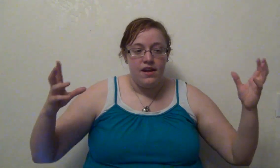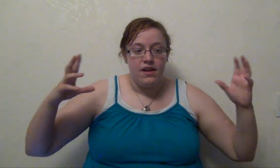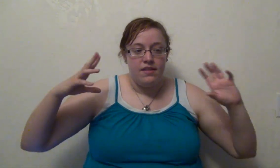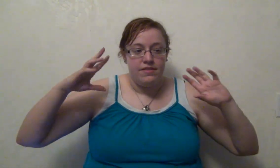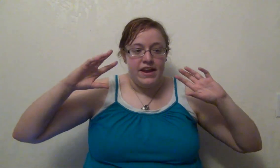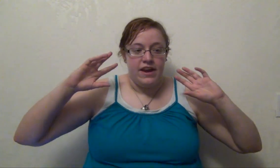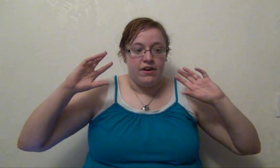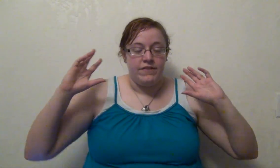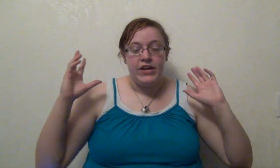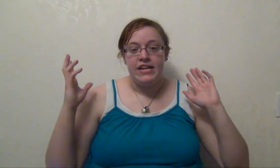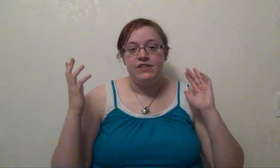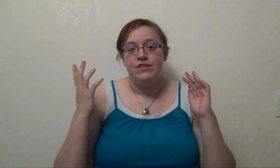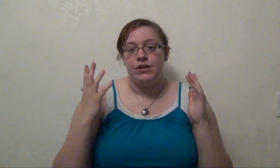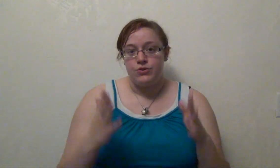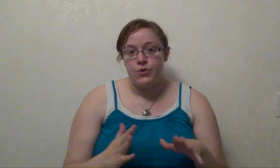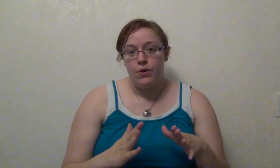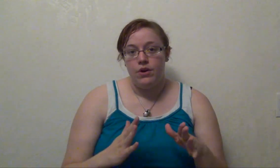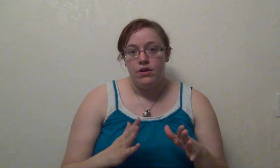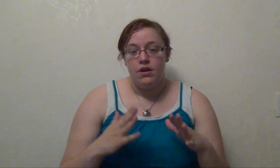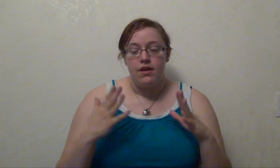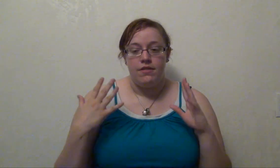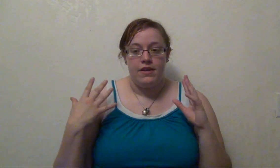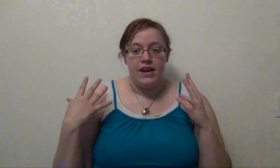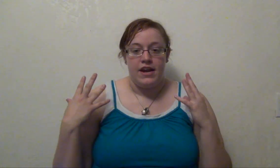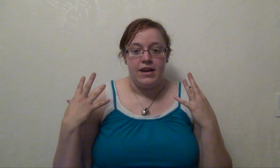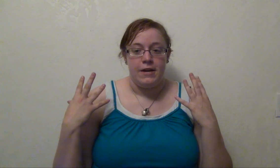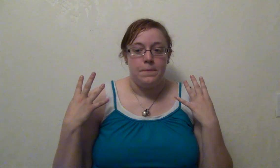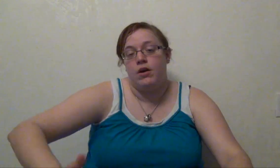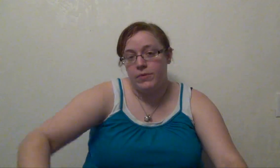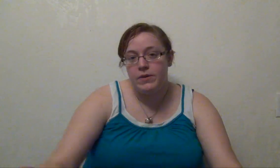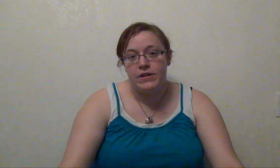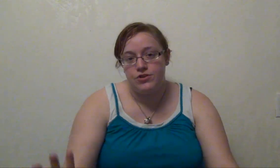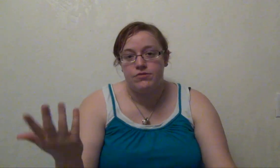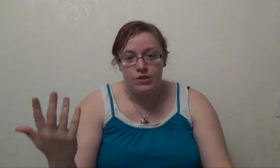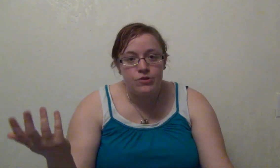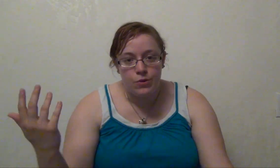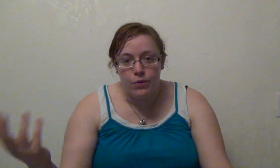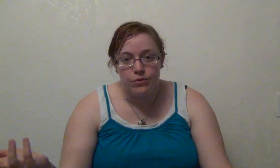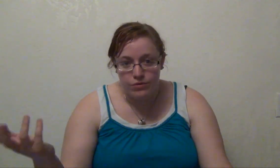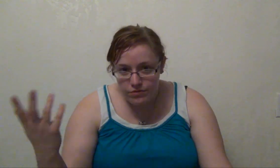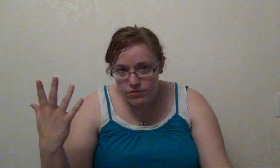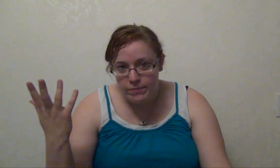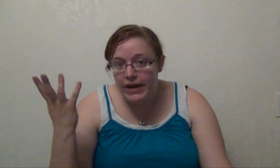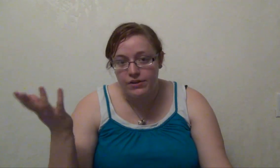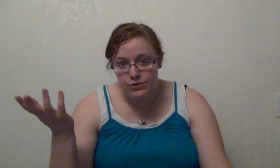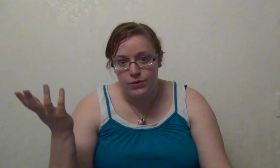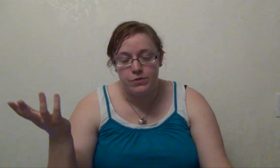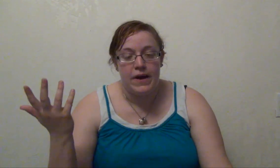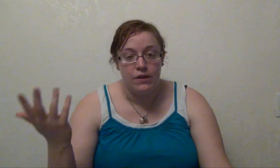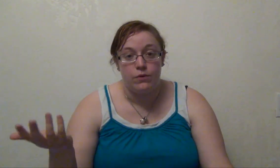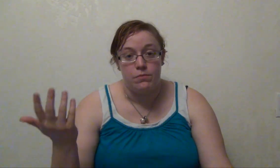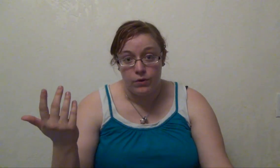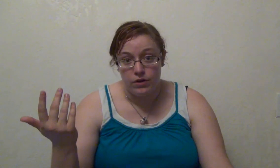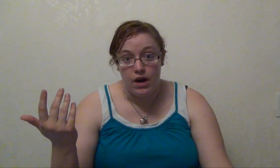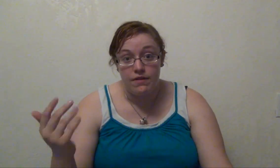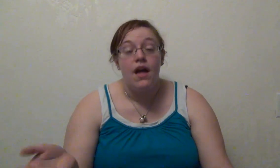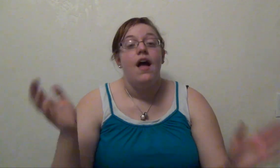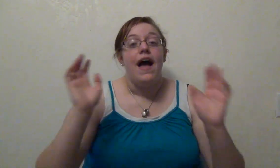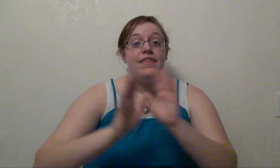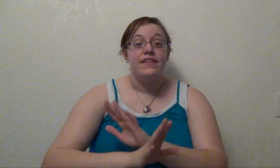they are very easy to control. They are pretty much controlled, mind controlled by Lord Mordoroth. And